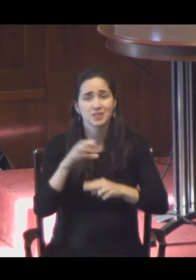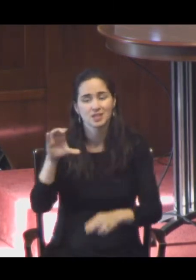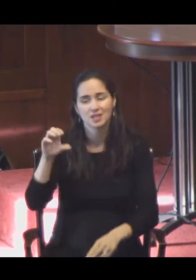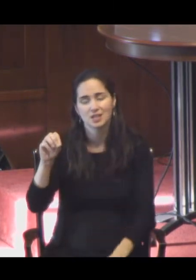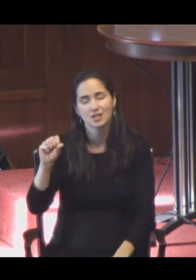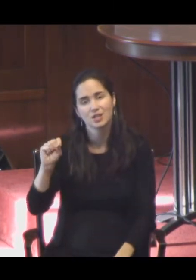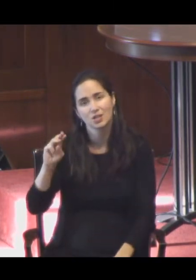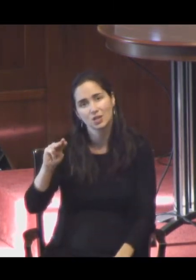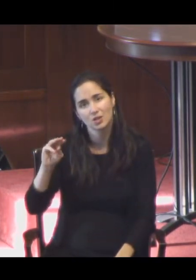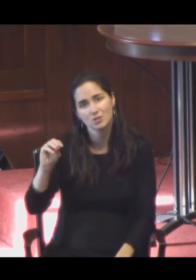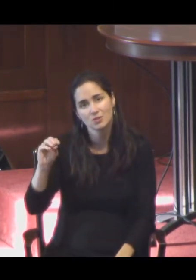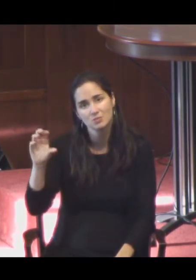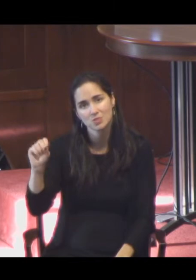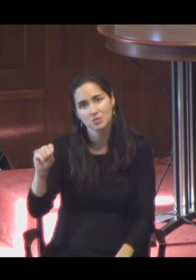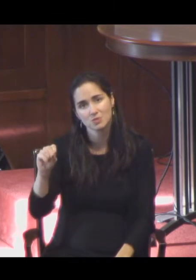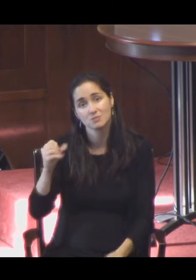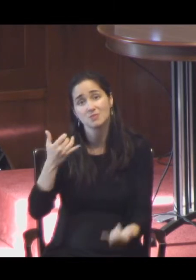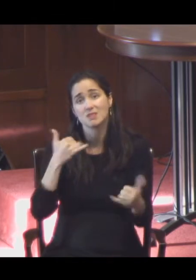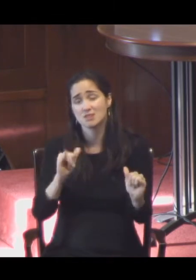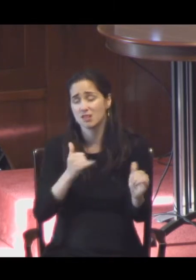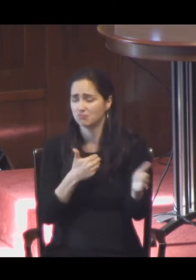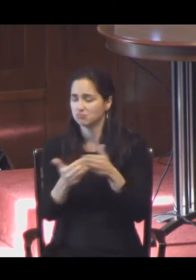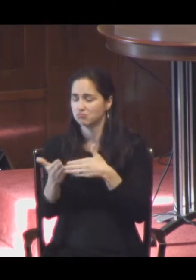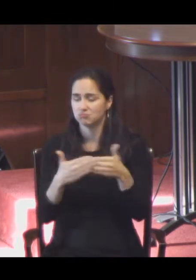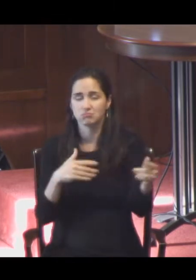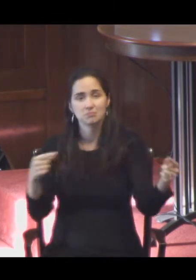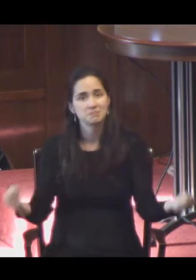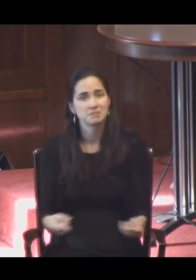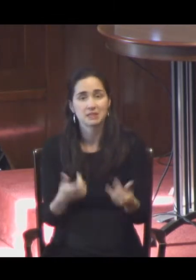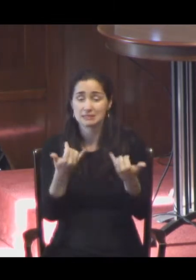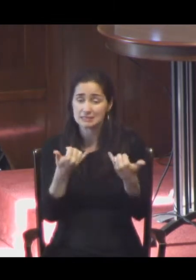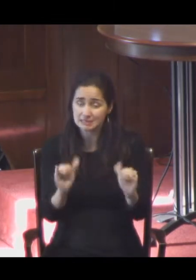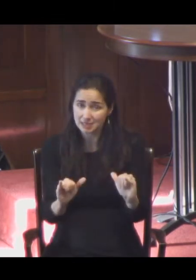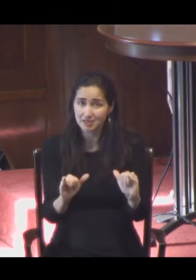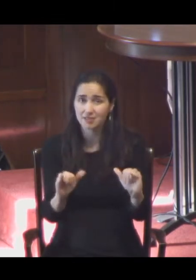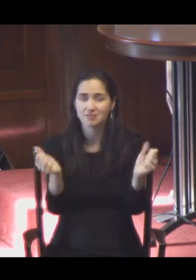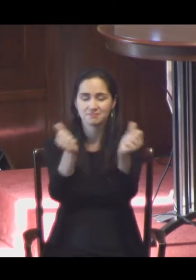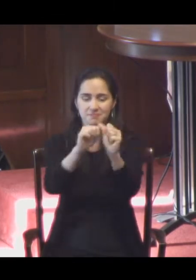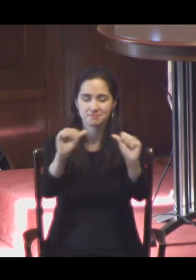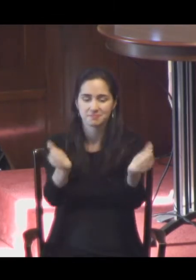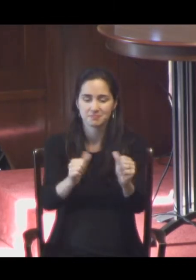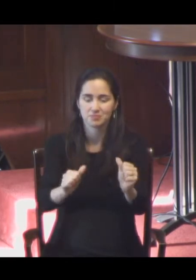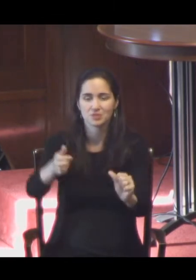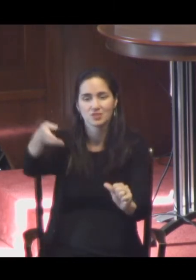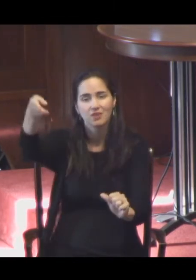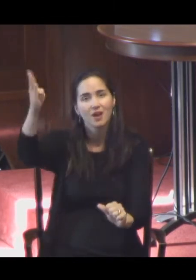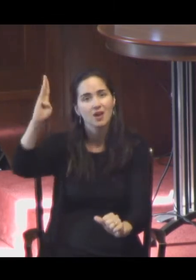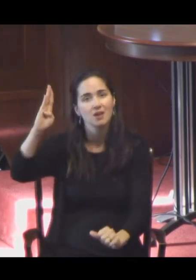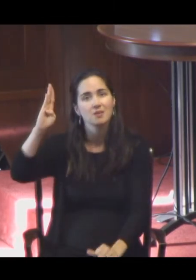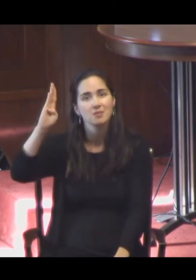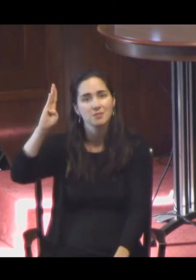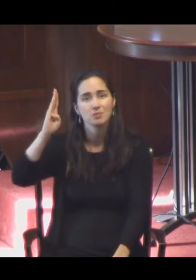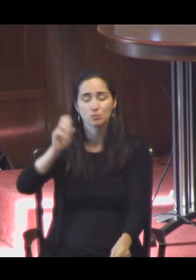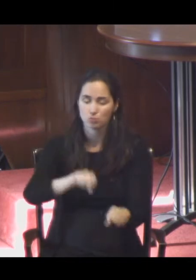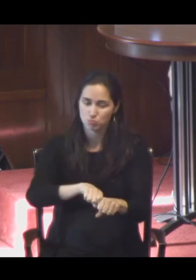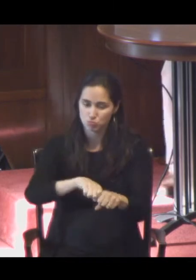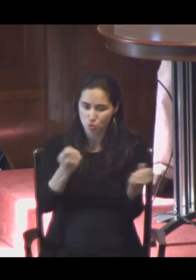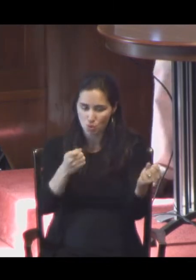that, we still, despite sin, we are the image of God on earth. Broken, marred, yes. But